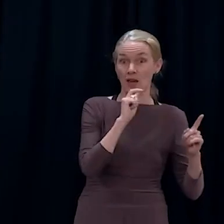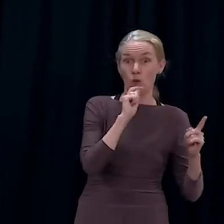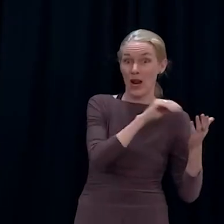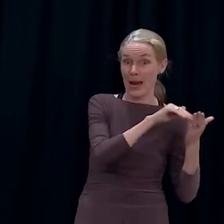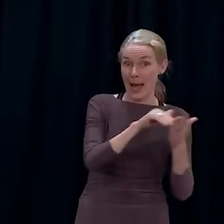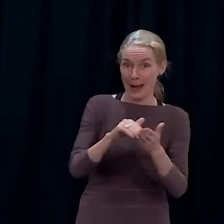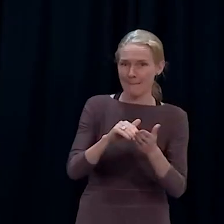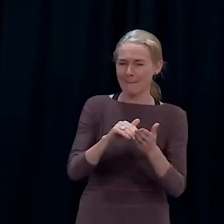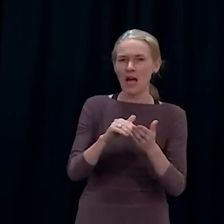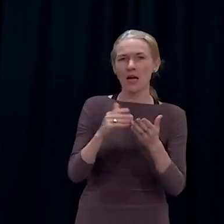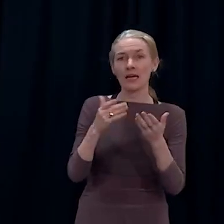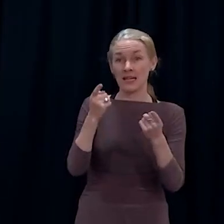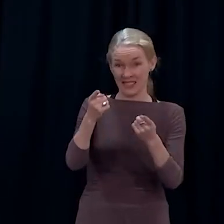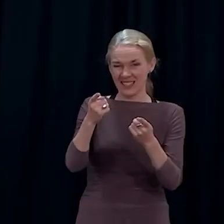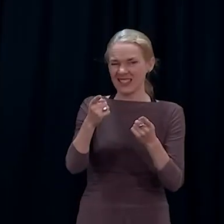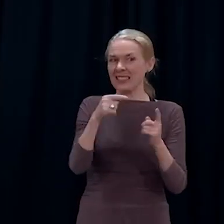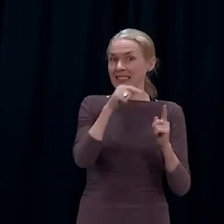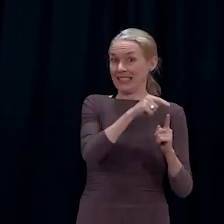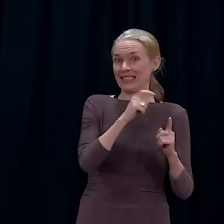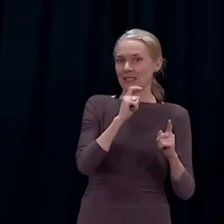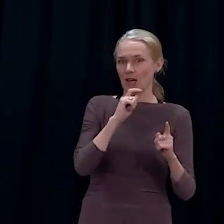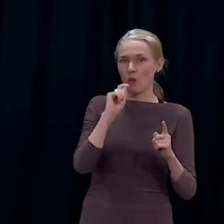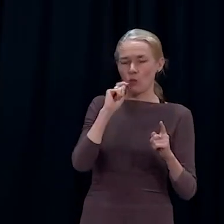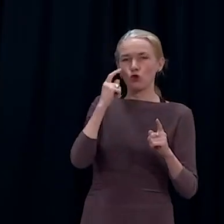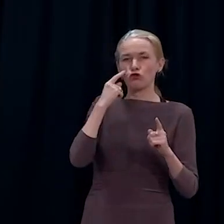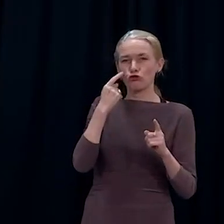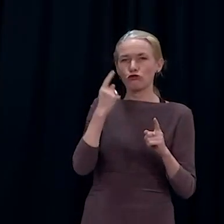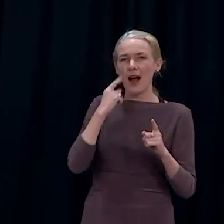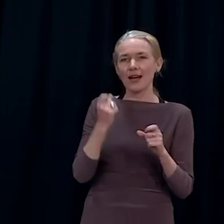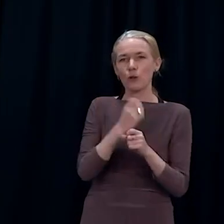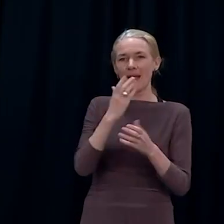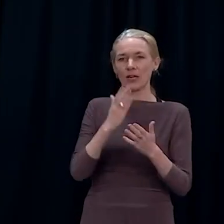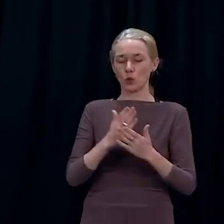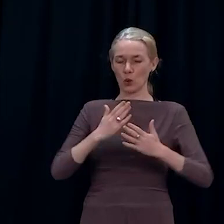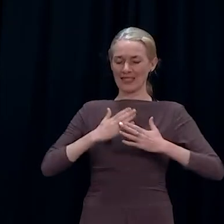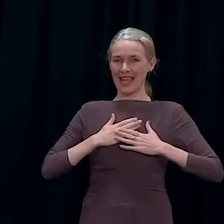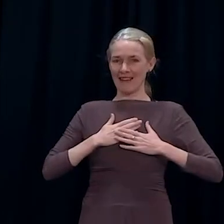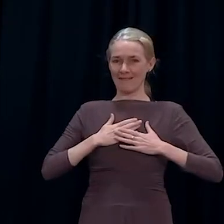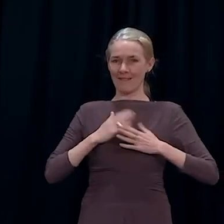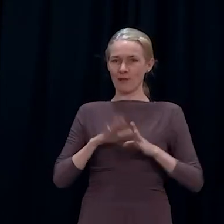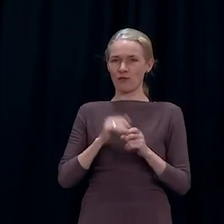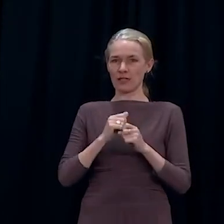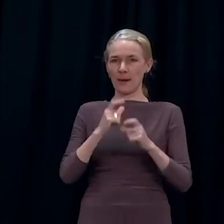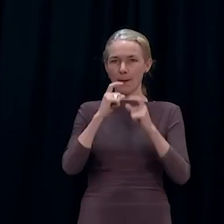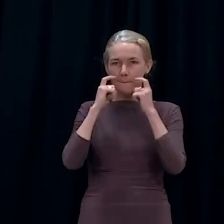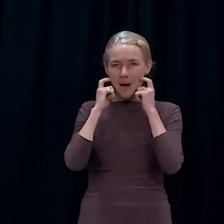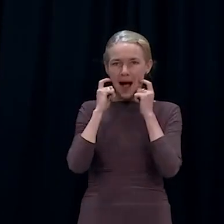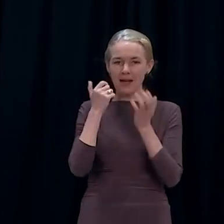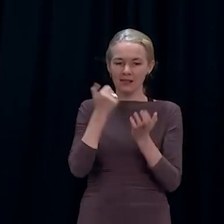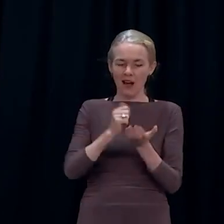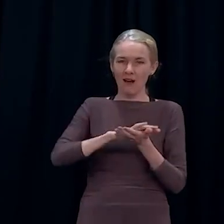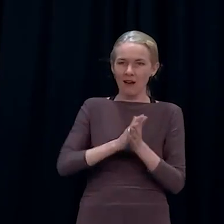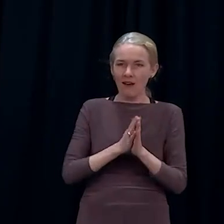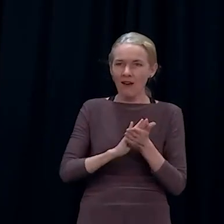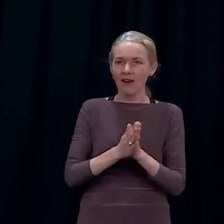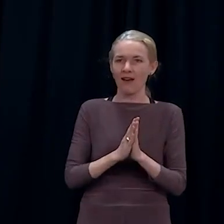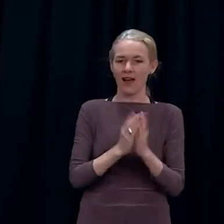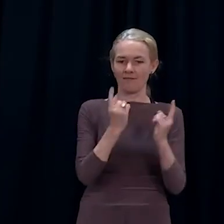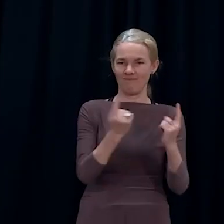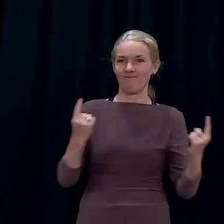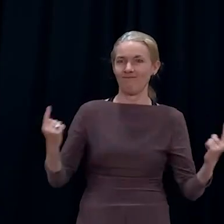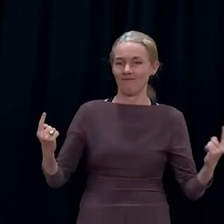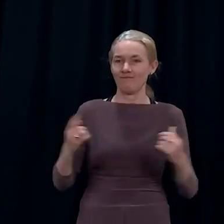public health protocols as much as they can. But we are being pragmatic. Emergency situations and evacuation